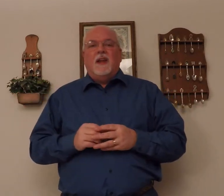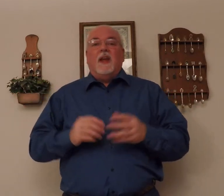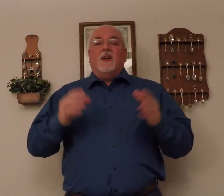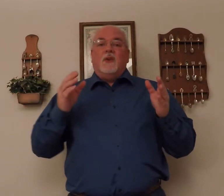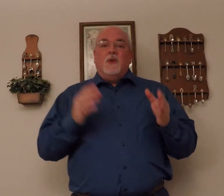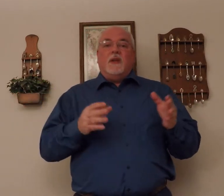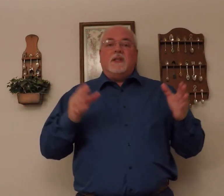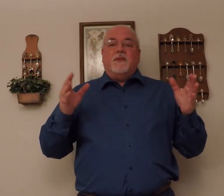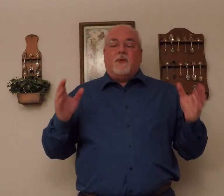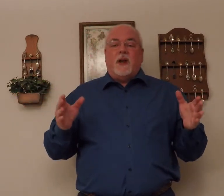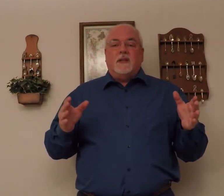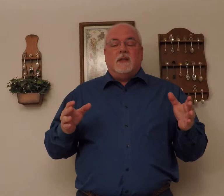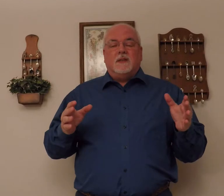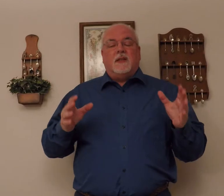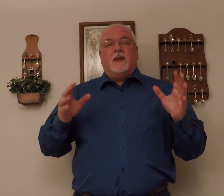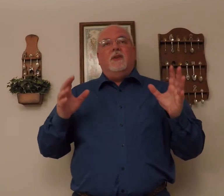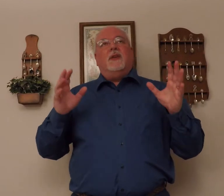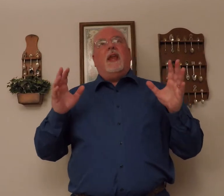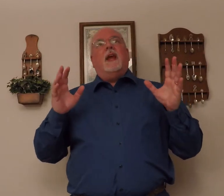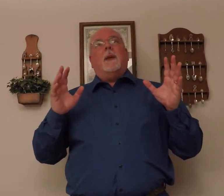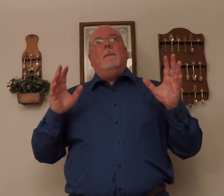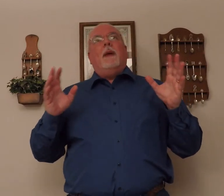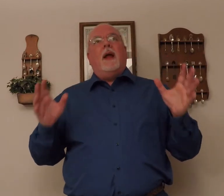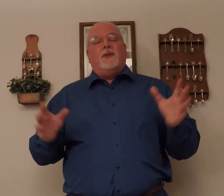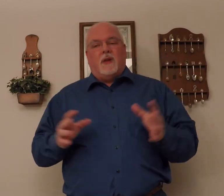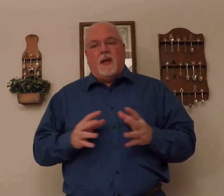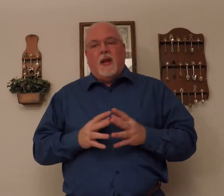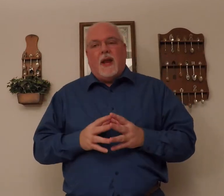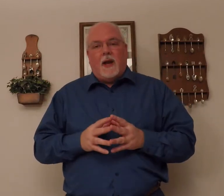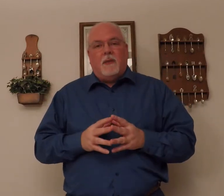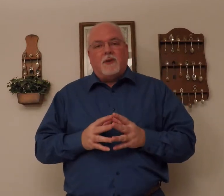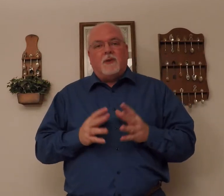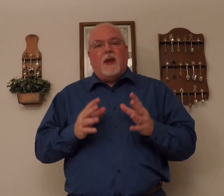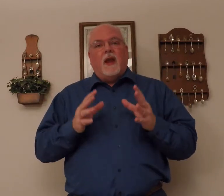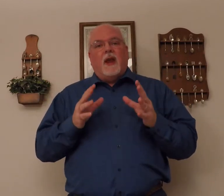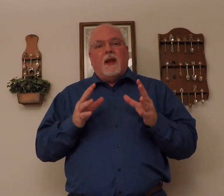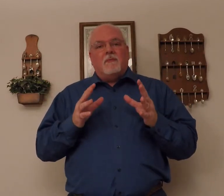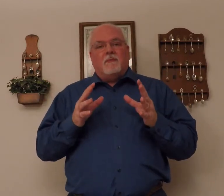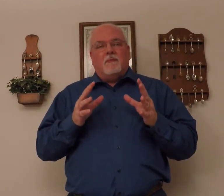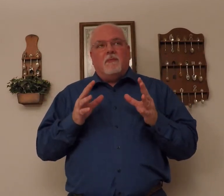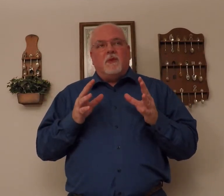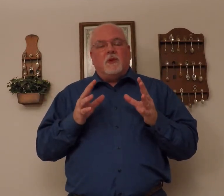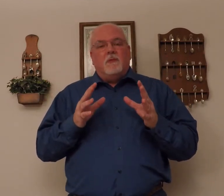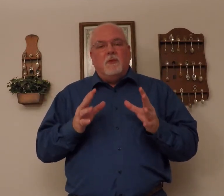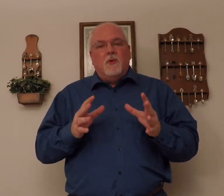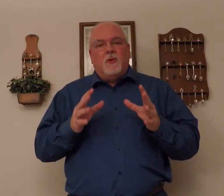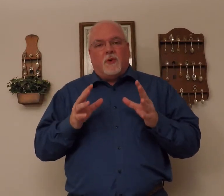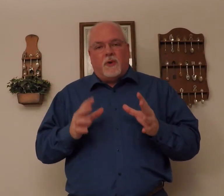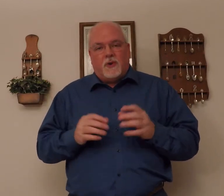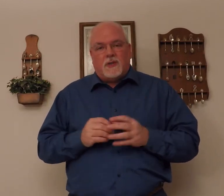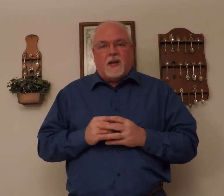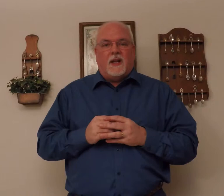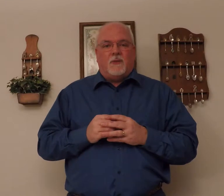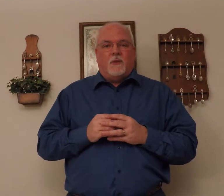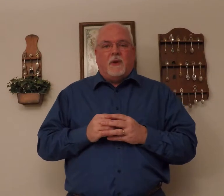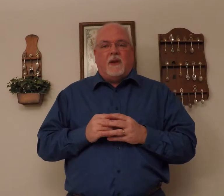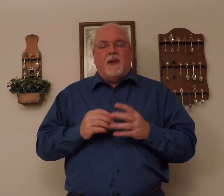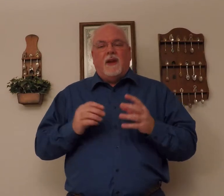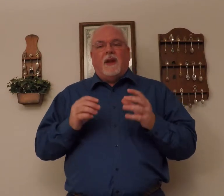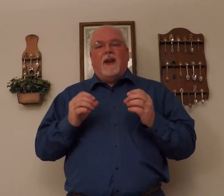Do this in phrases. You just can't imagine how much smoother your signs will be and